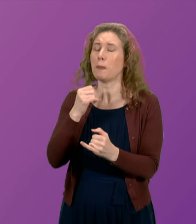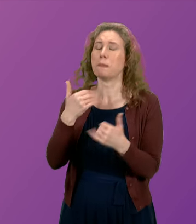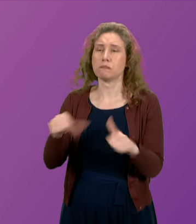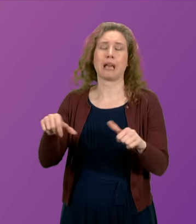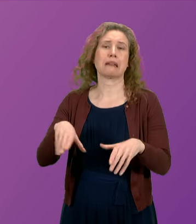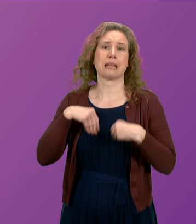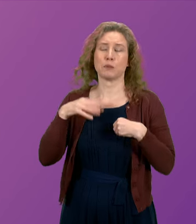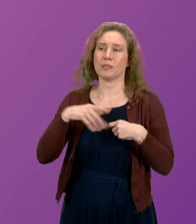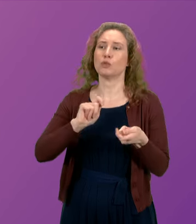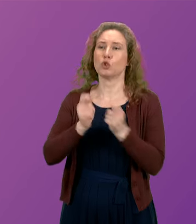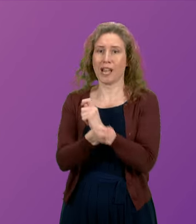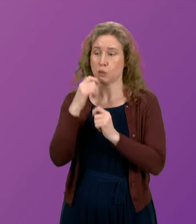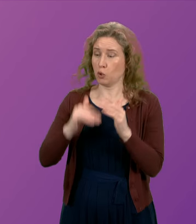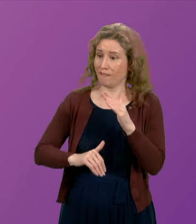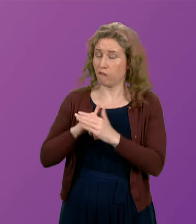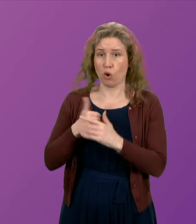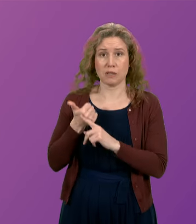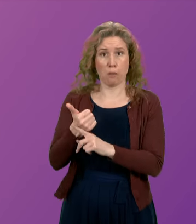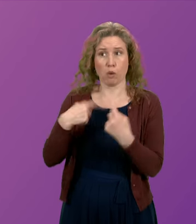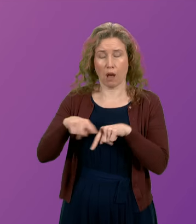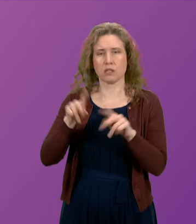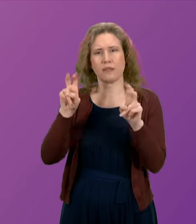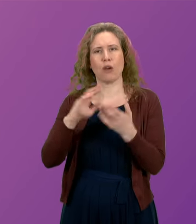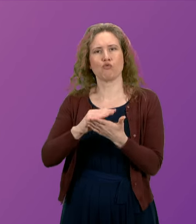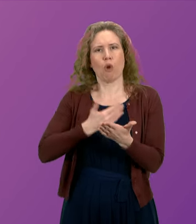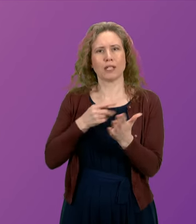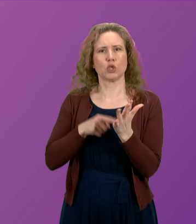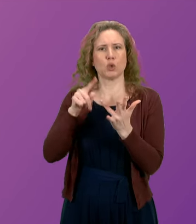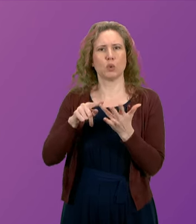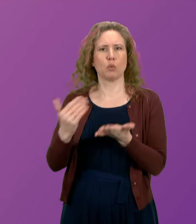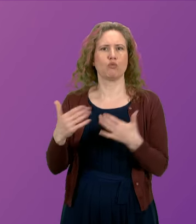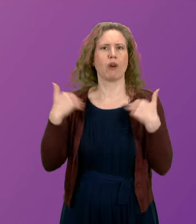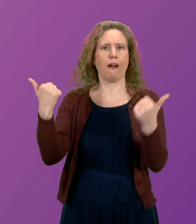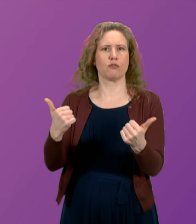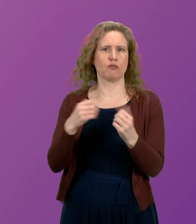and give his full backing to our Right to Recovery Bill? First Minister.